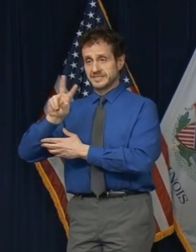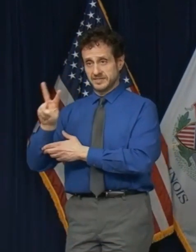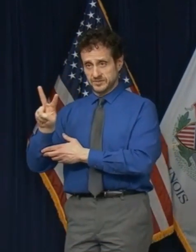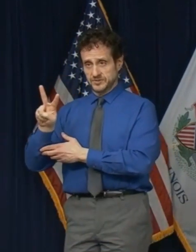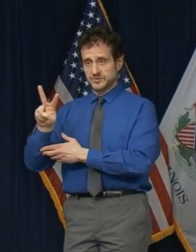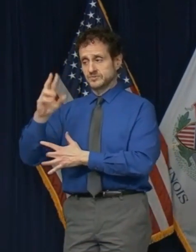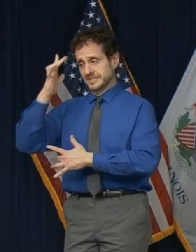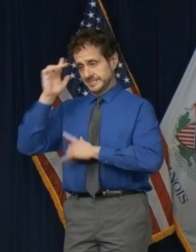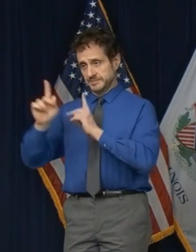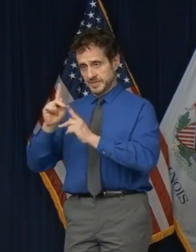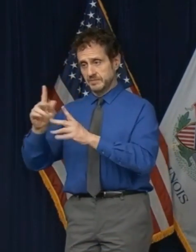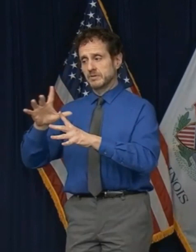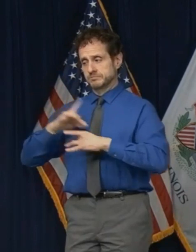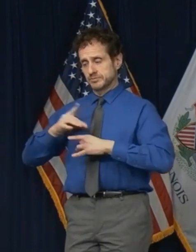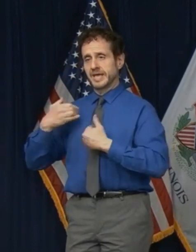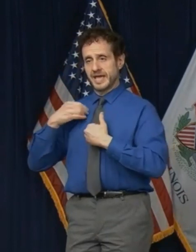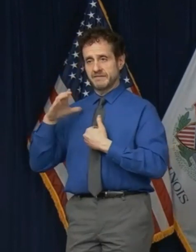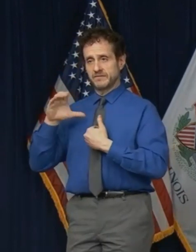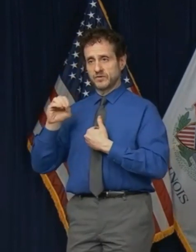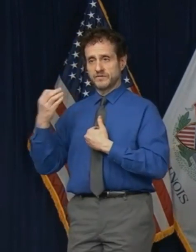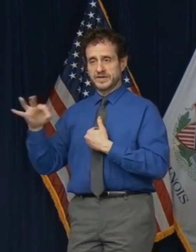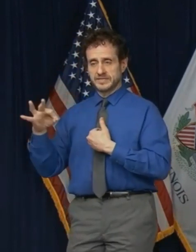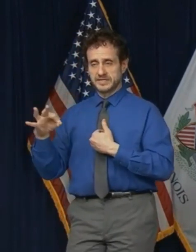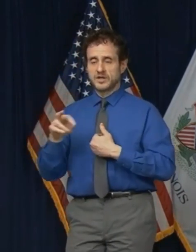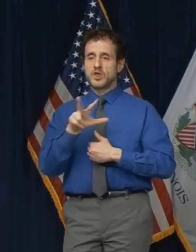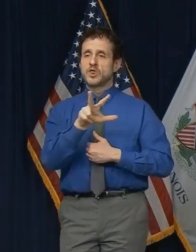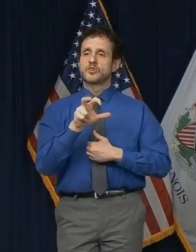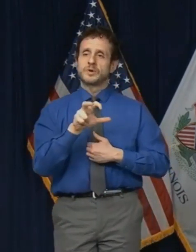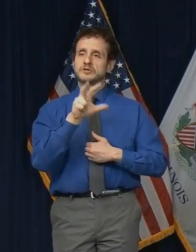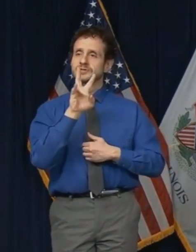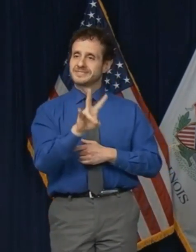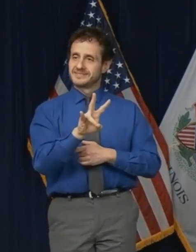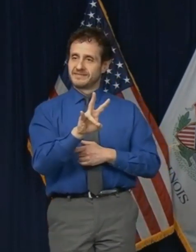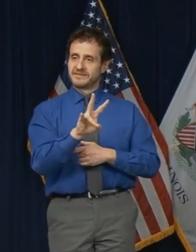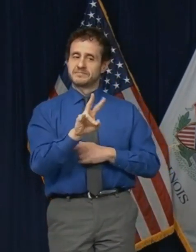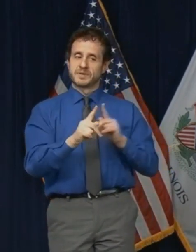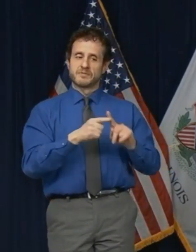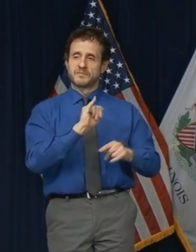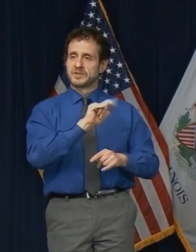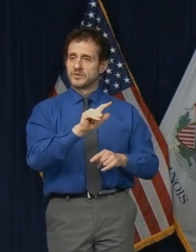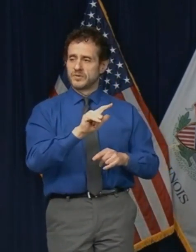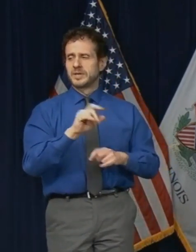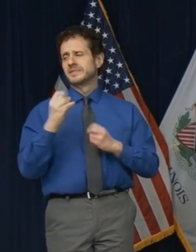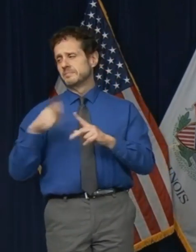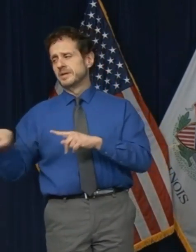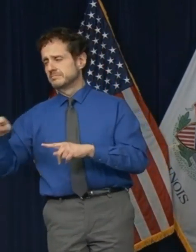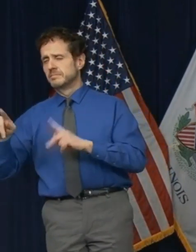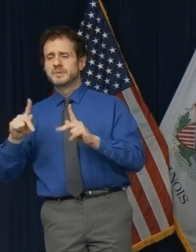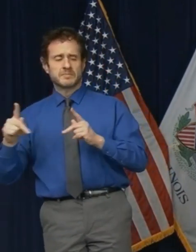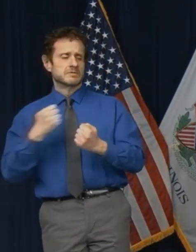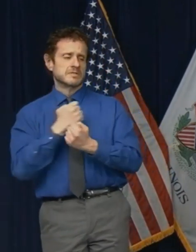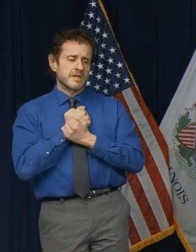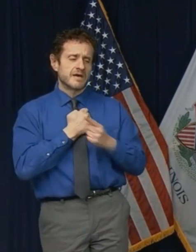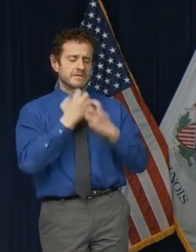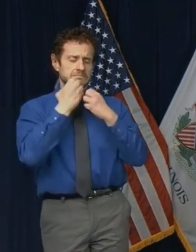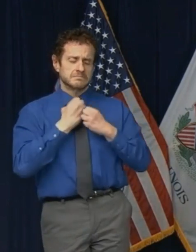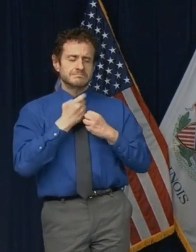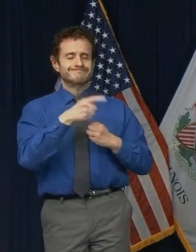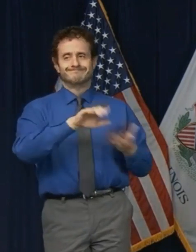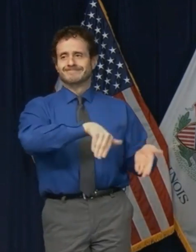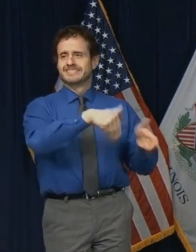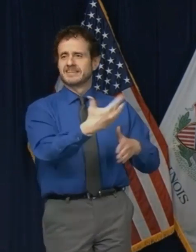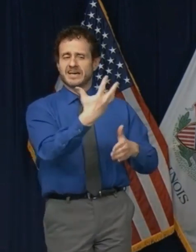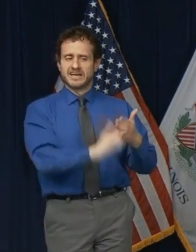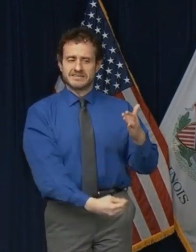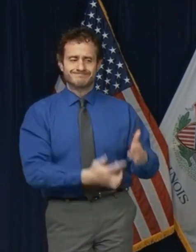cases and 307 Illinoisans who were loved by many who have passed on. 70